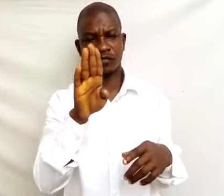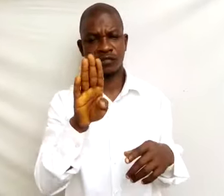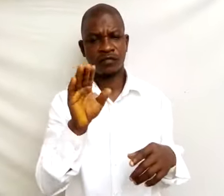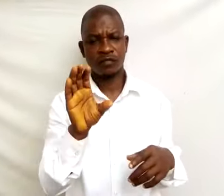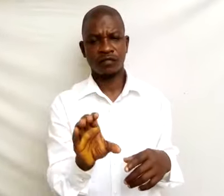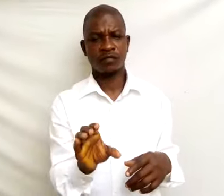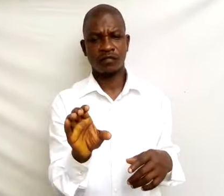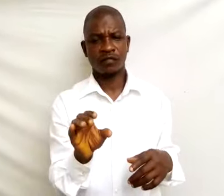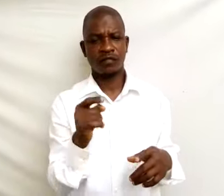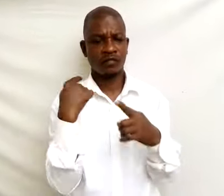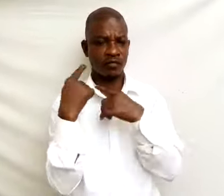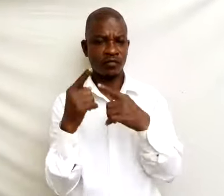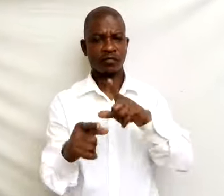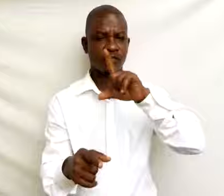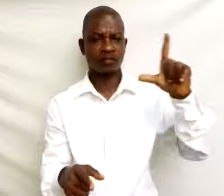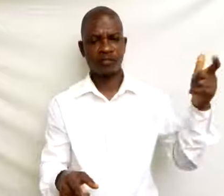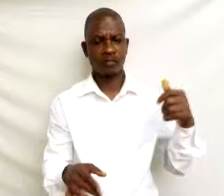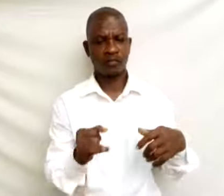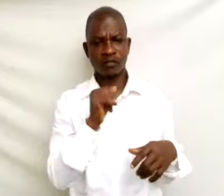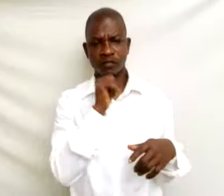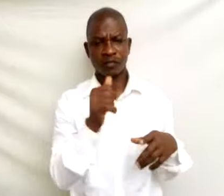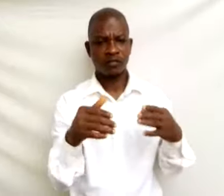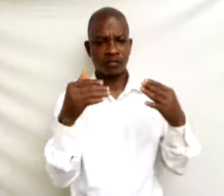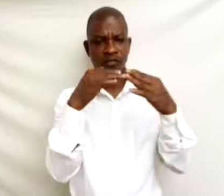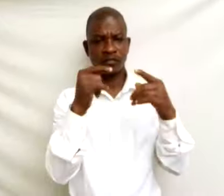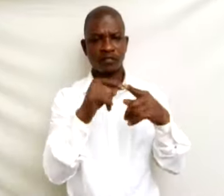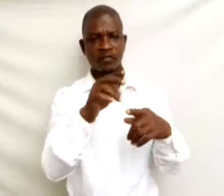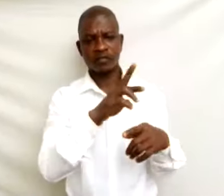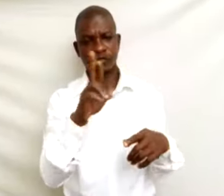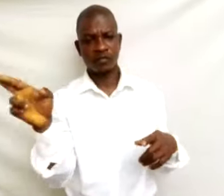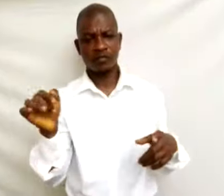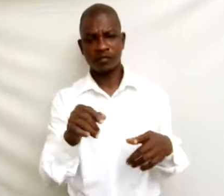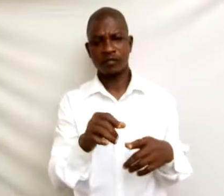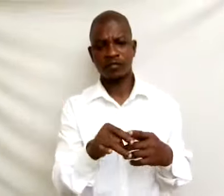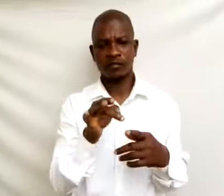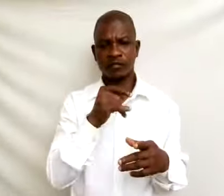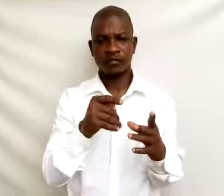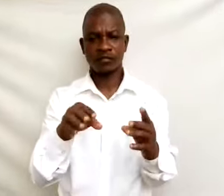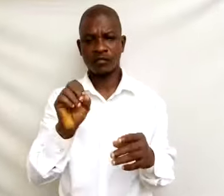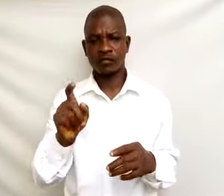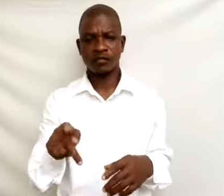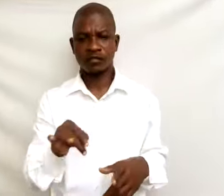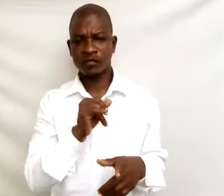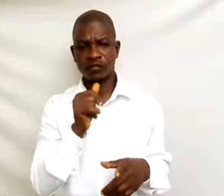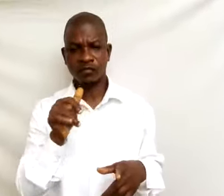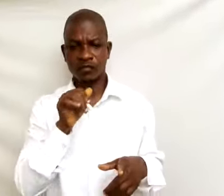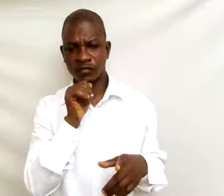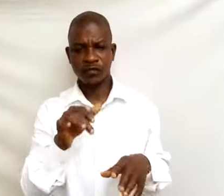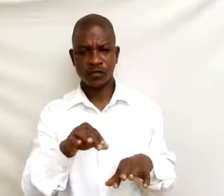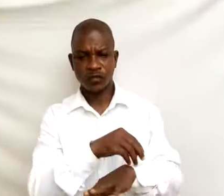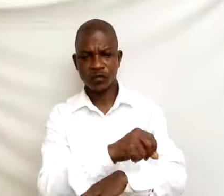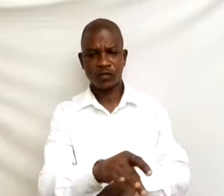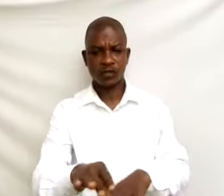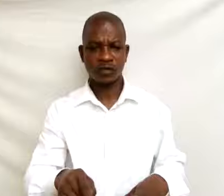Since left-hand side is not equal to the right-hand side, the operation does not disagree. you, machinist, You can